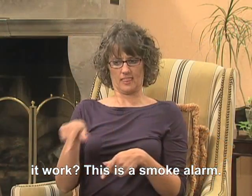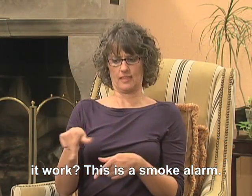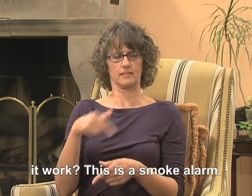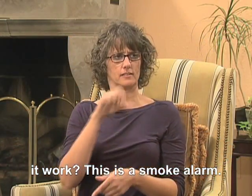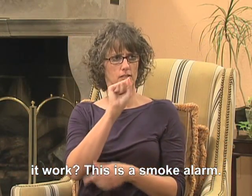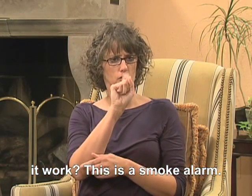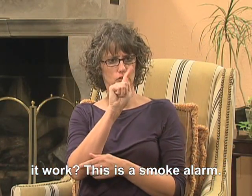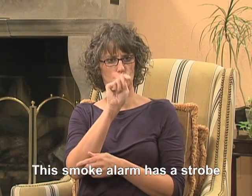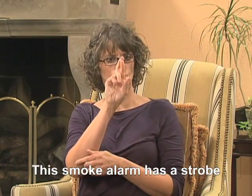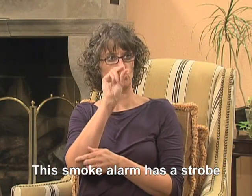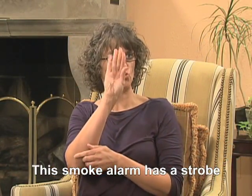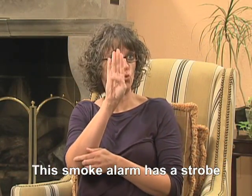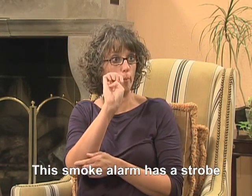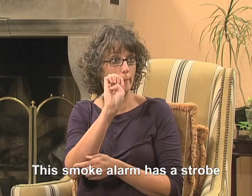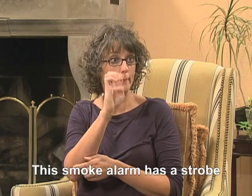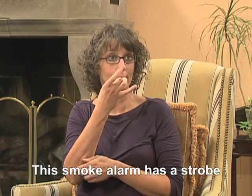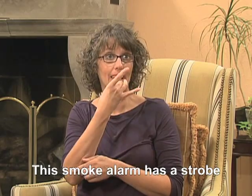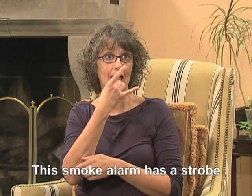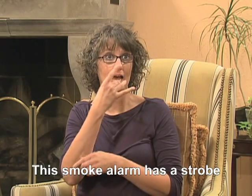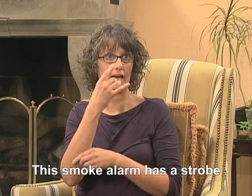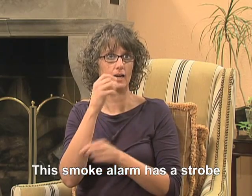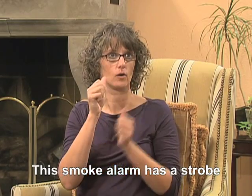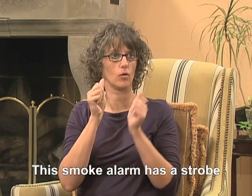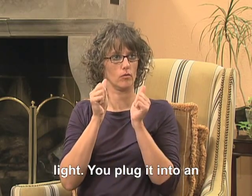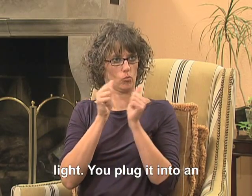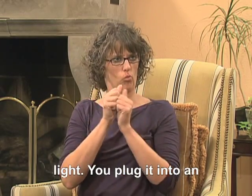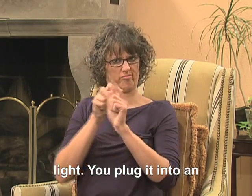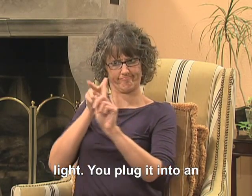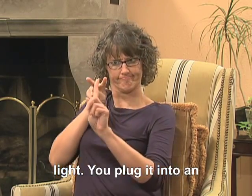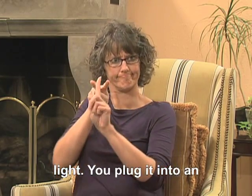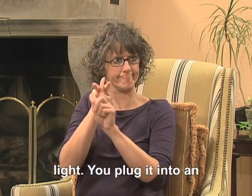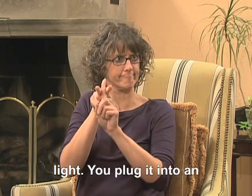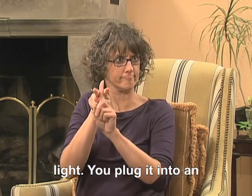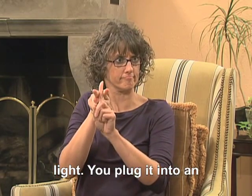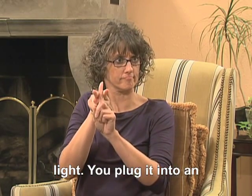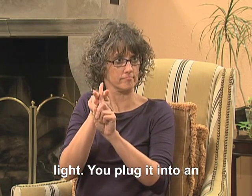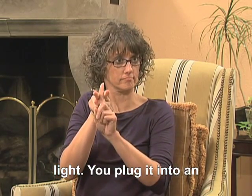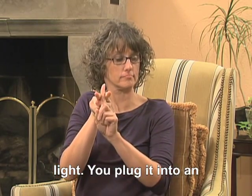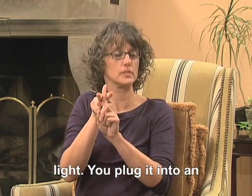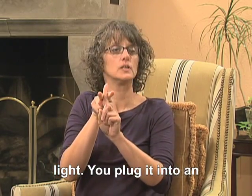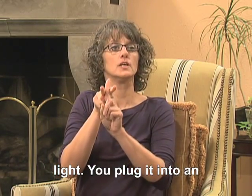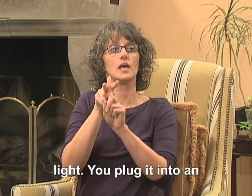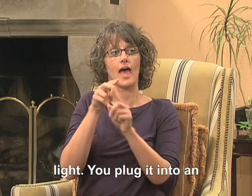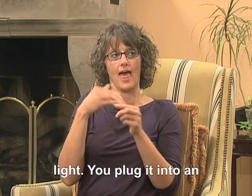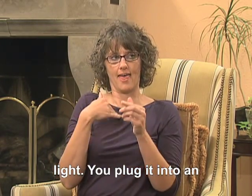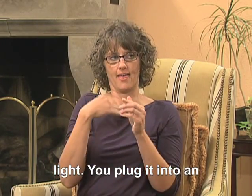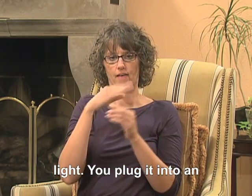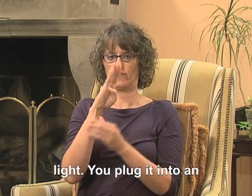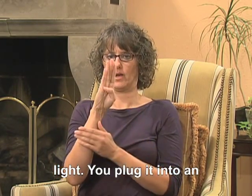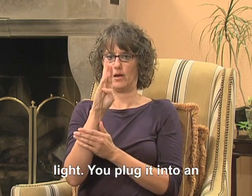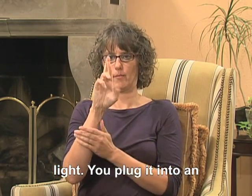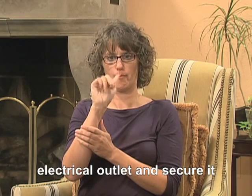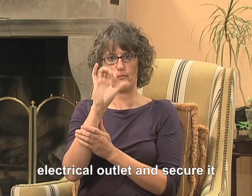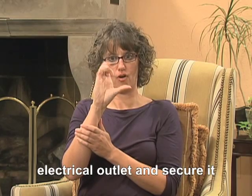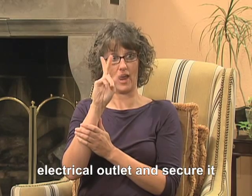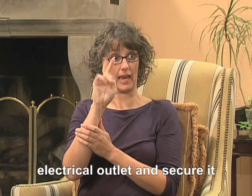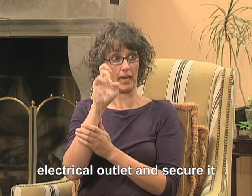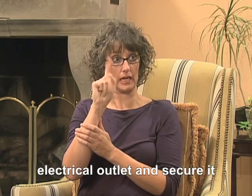This smoke alarm has a strobe light. You plug it into an electrical outlet